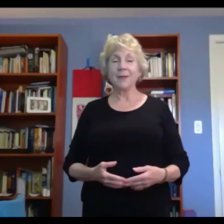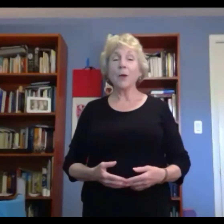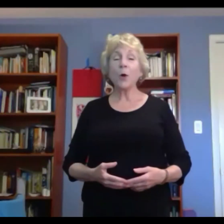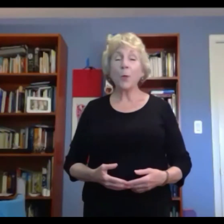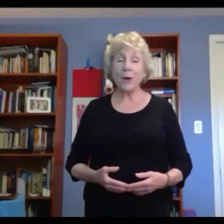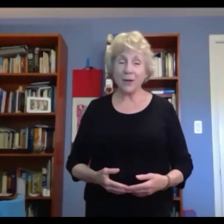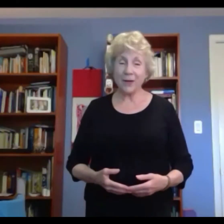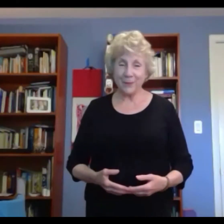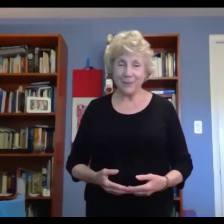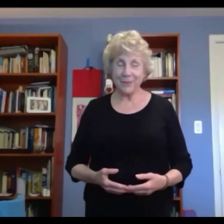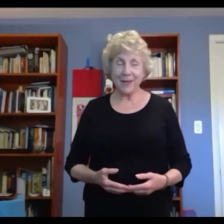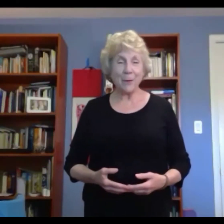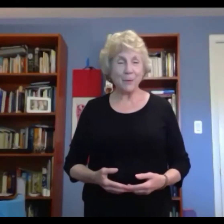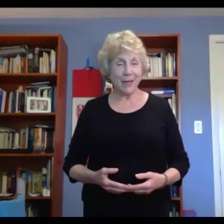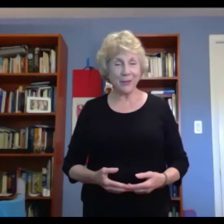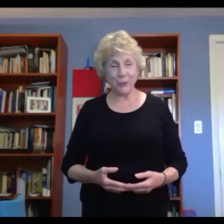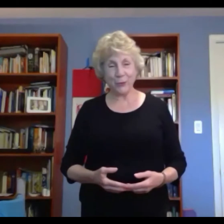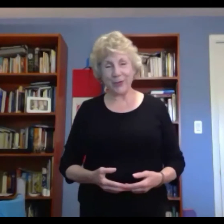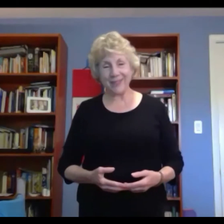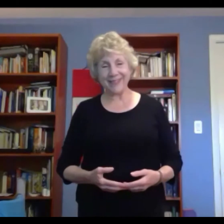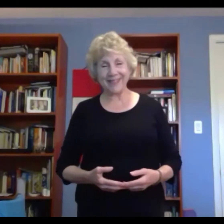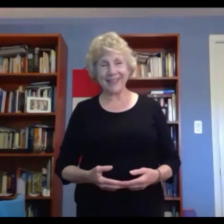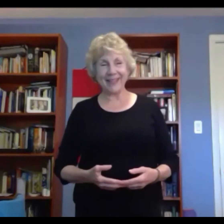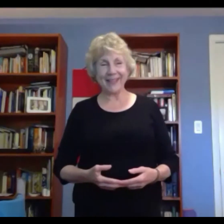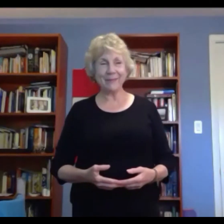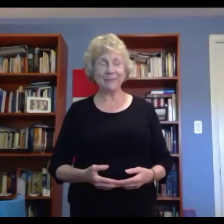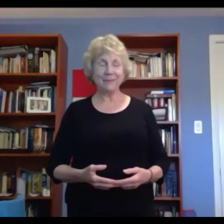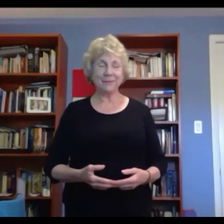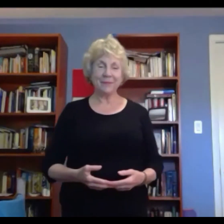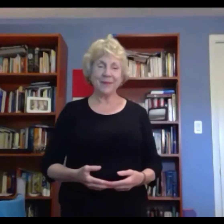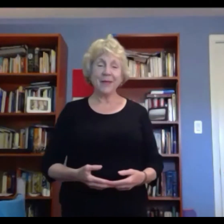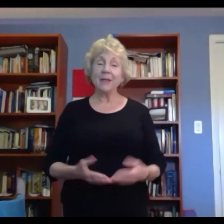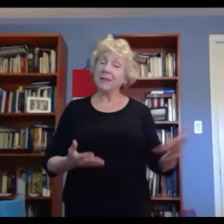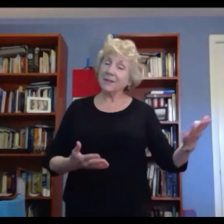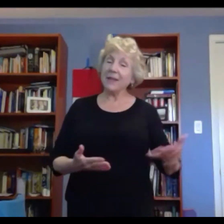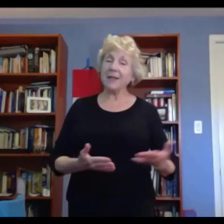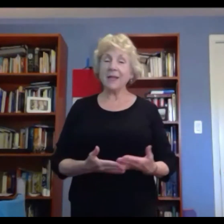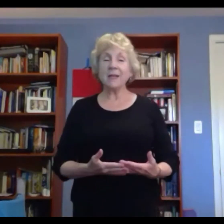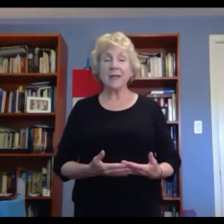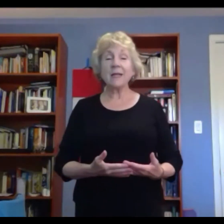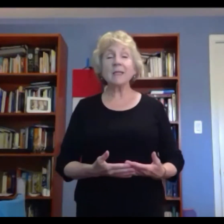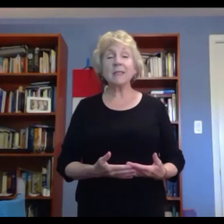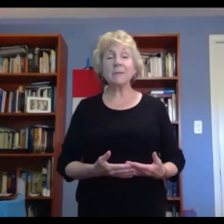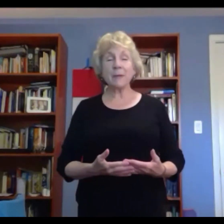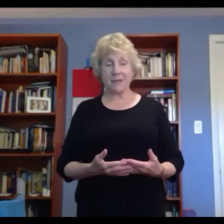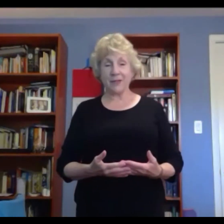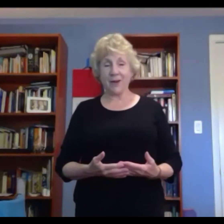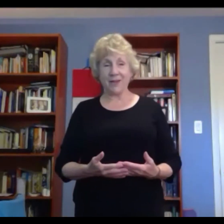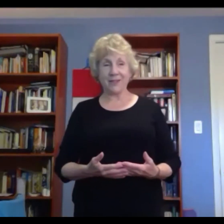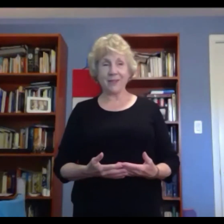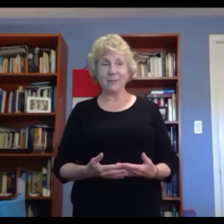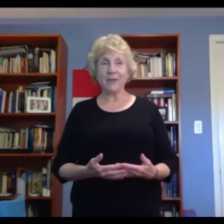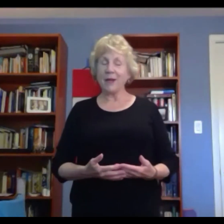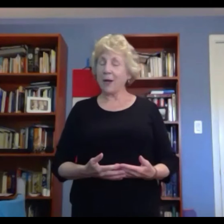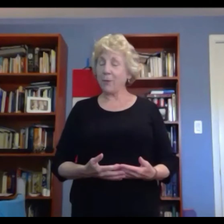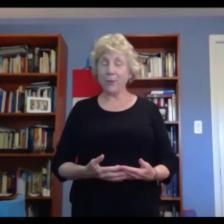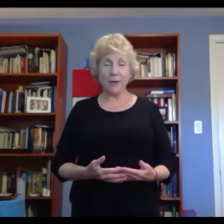Welcome. I'm glad you joined us today. This Sunday is Pentecost, a really